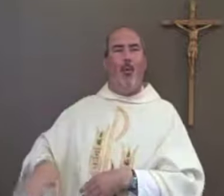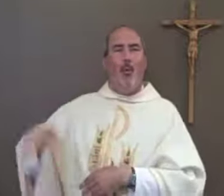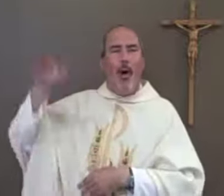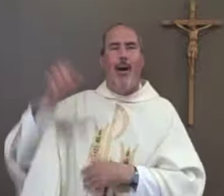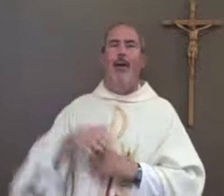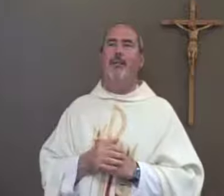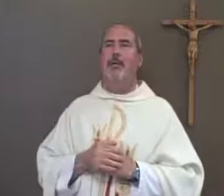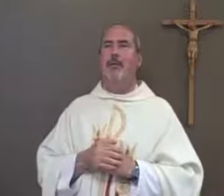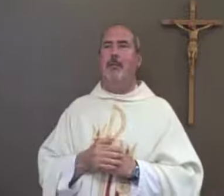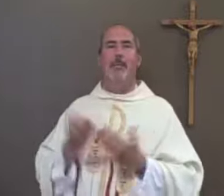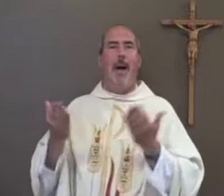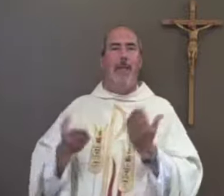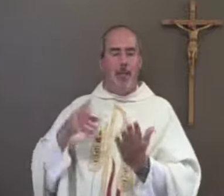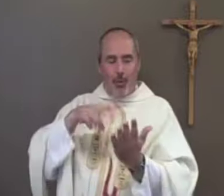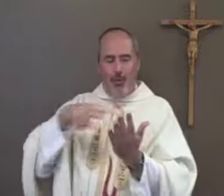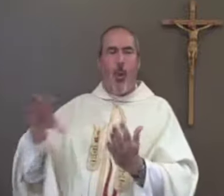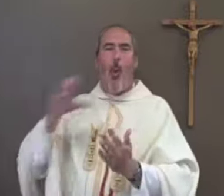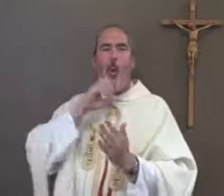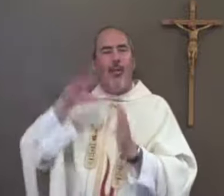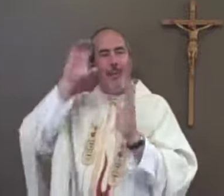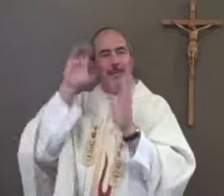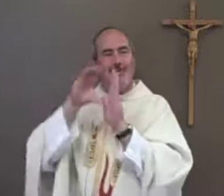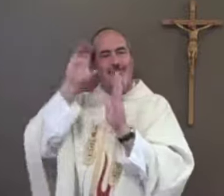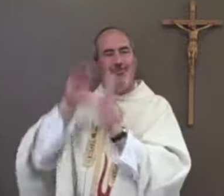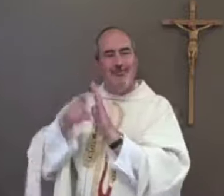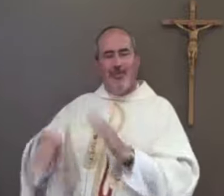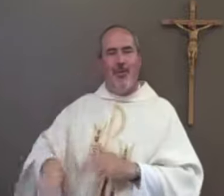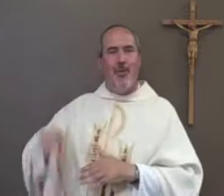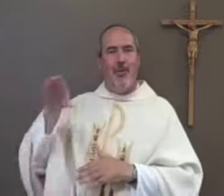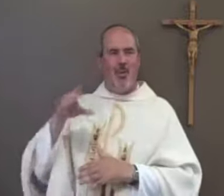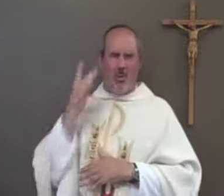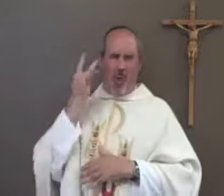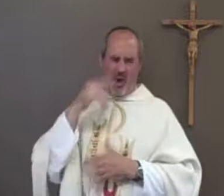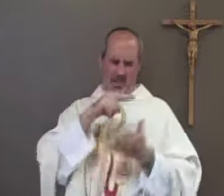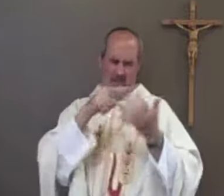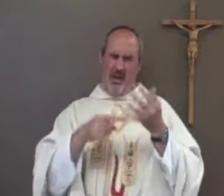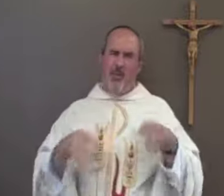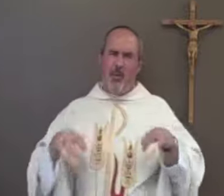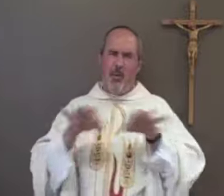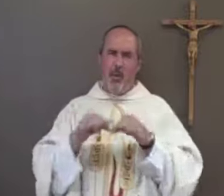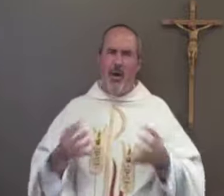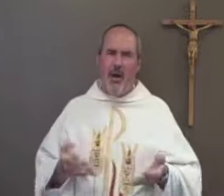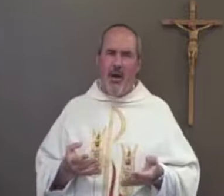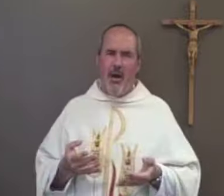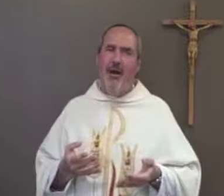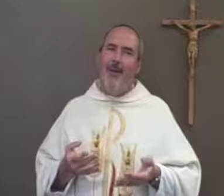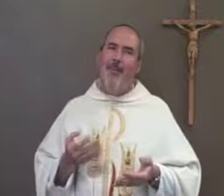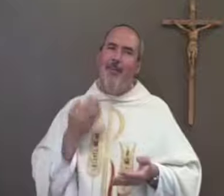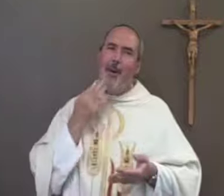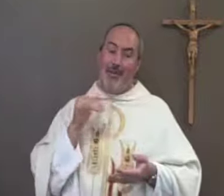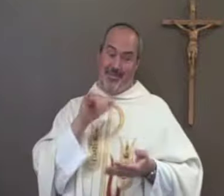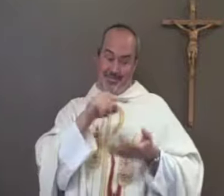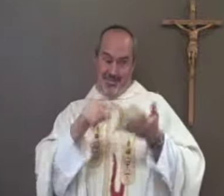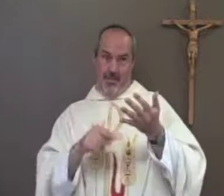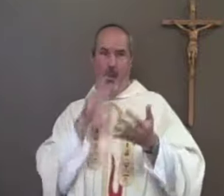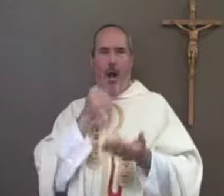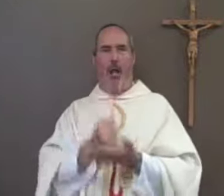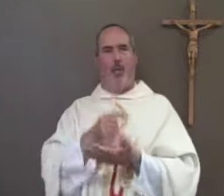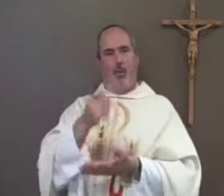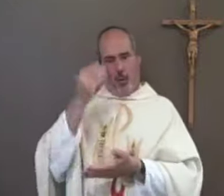maybe even the house that they grew up with maybe look at old photos from when they were growing up and all of that is